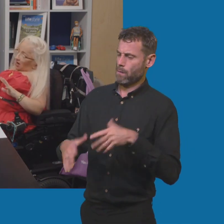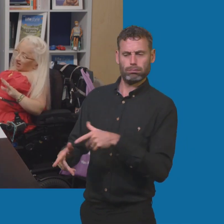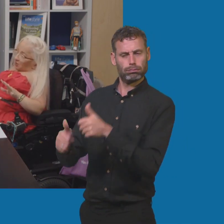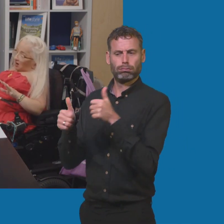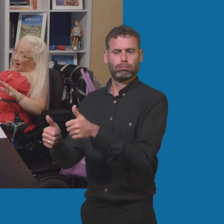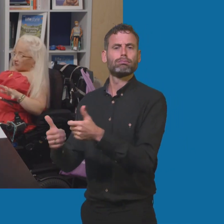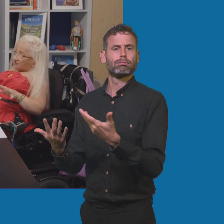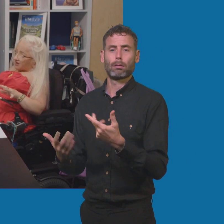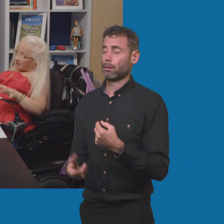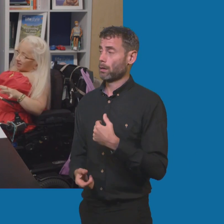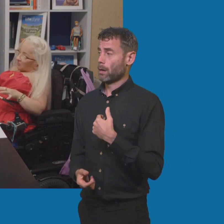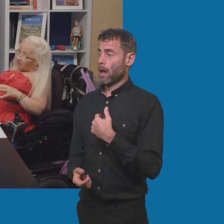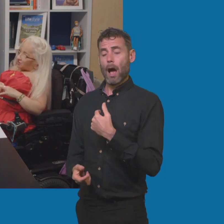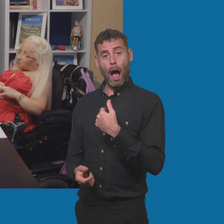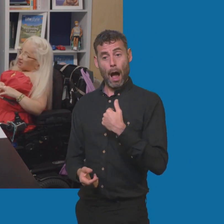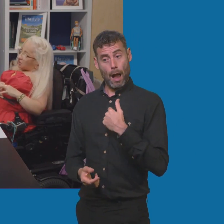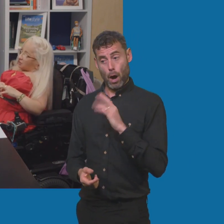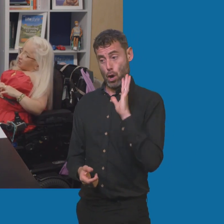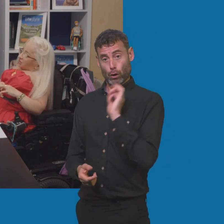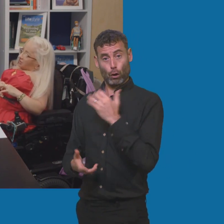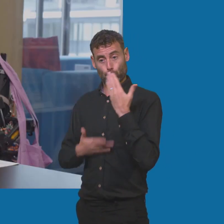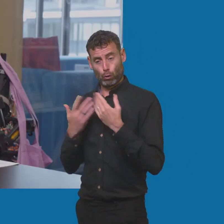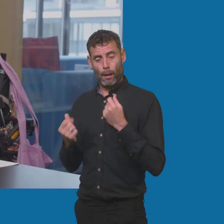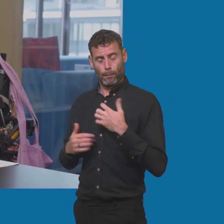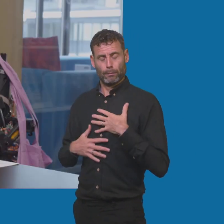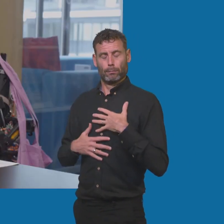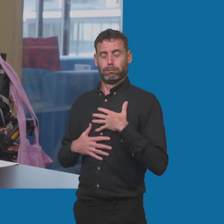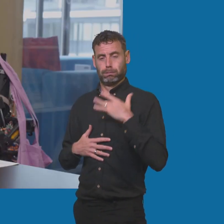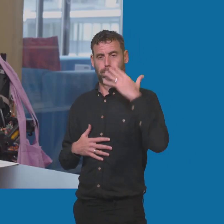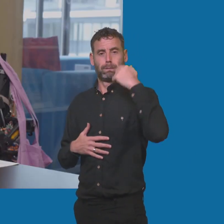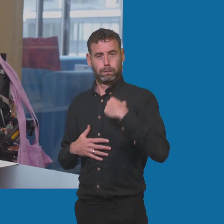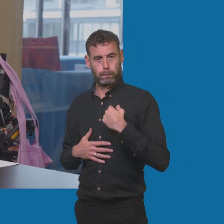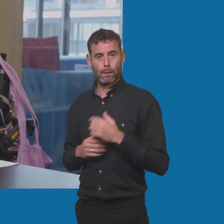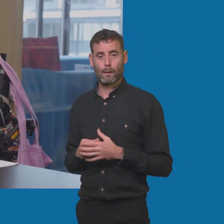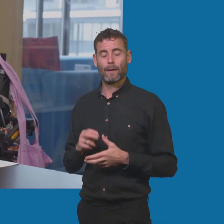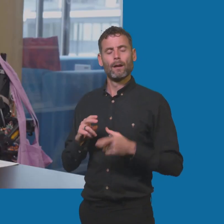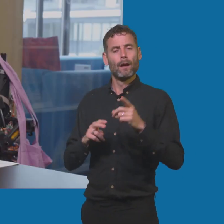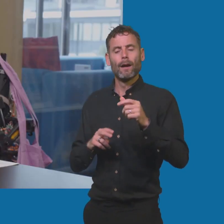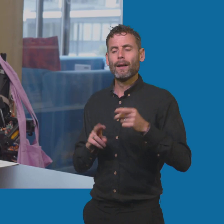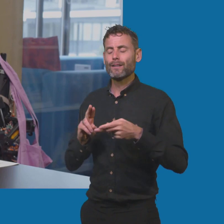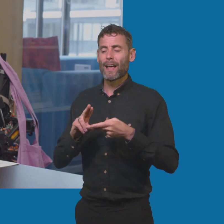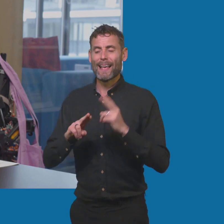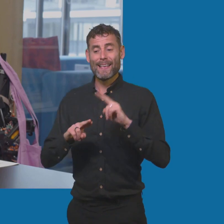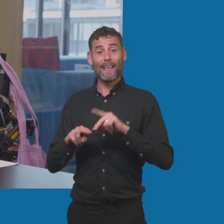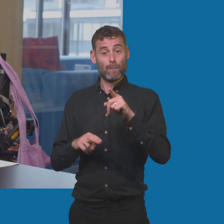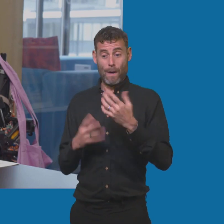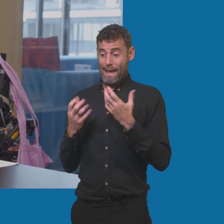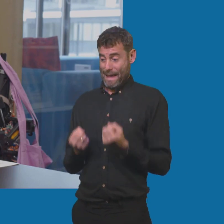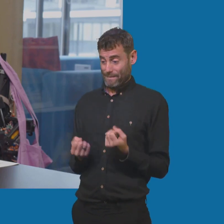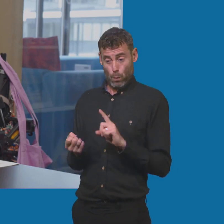I mean, I'm paraphrasing here, but I think she said, you know, if you have what you need and you have more like surplus, then why not?